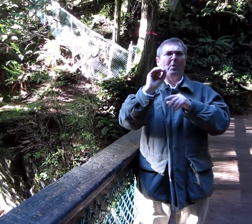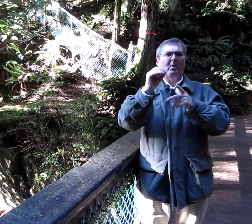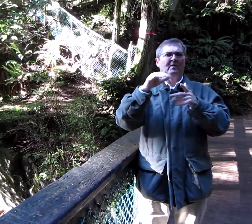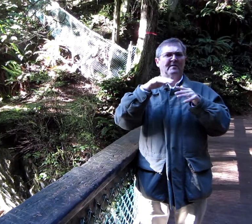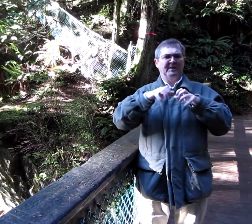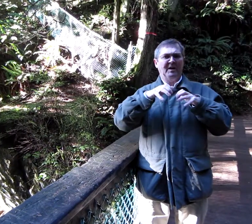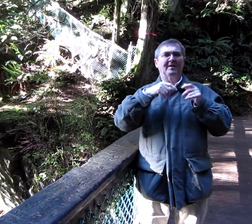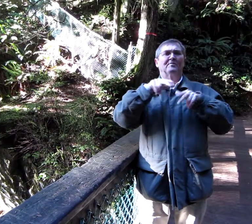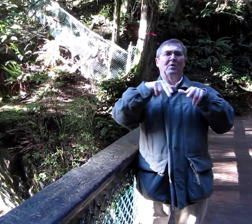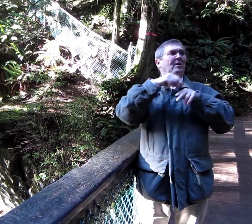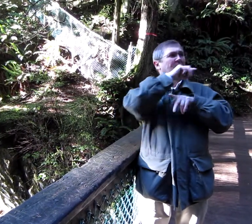form